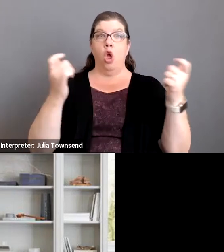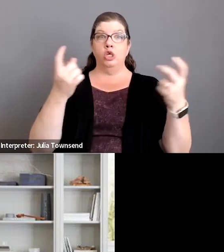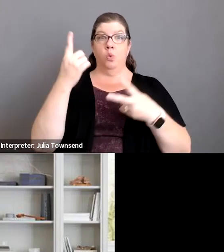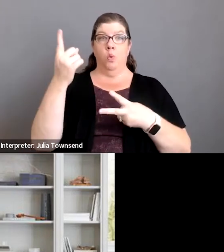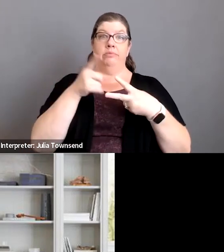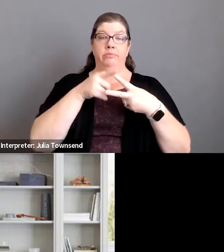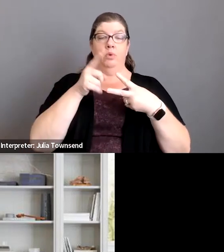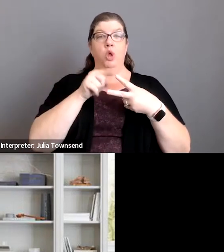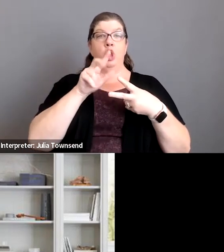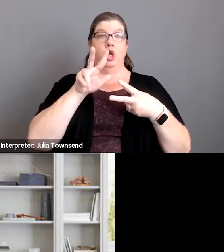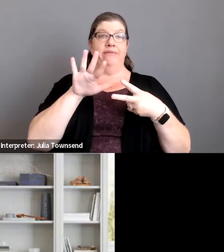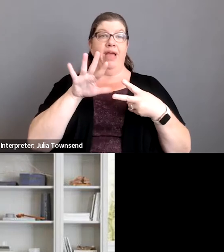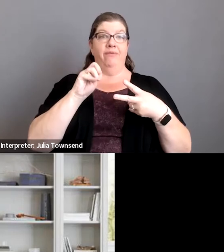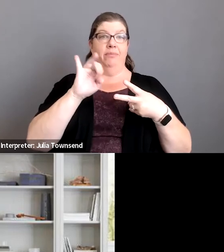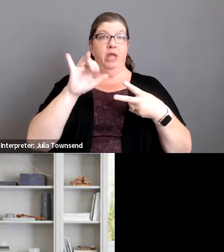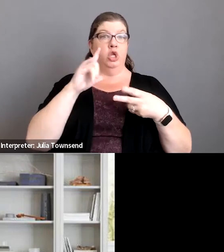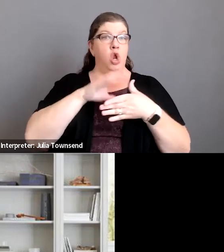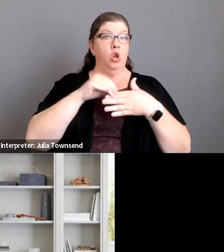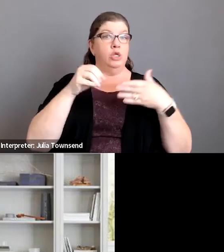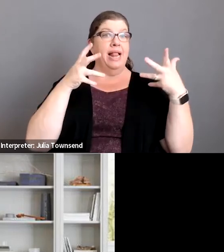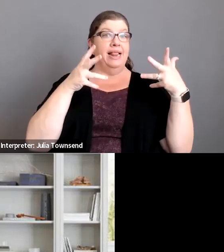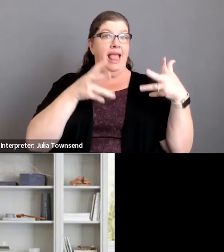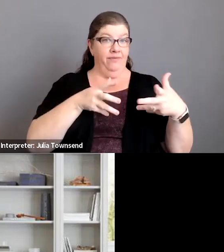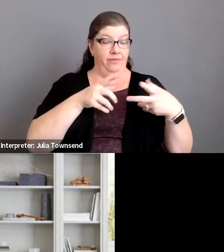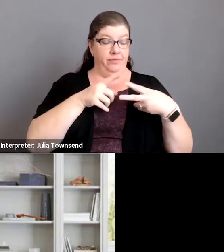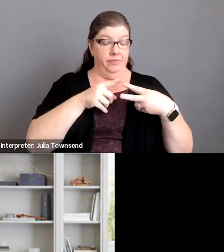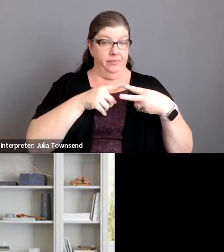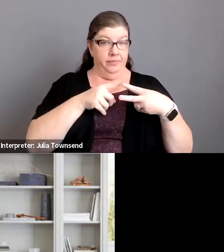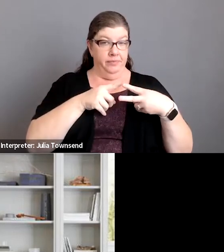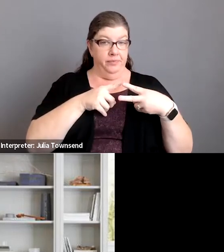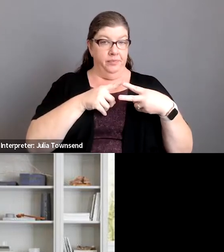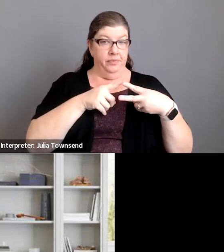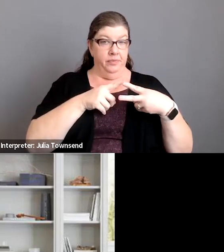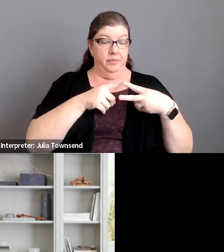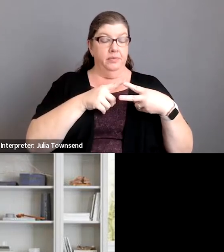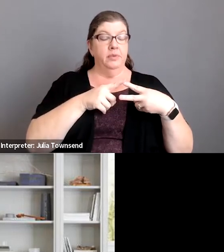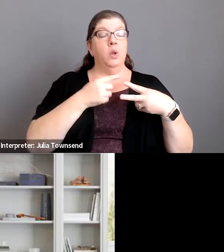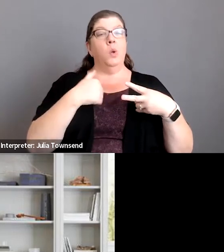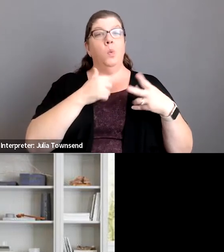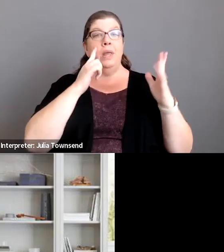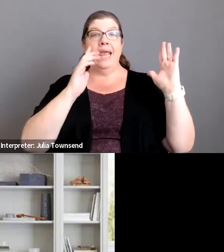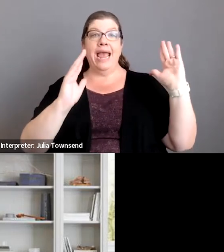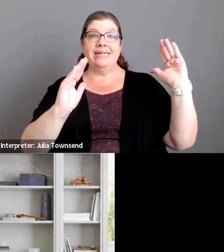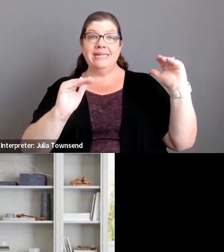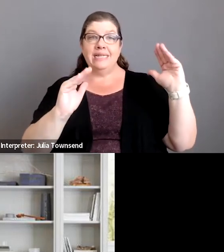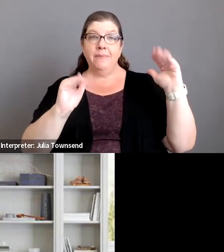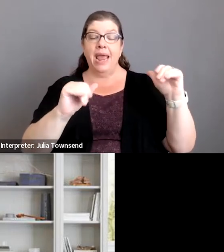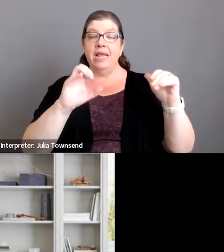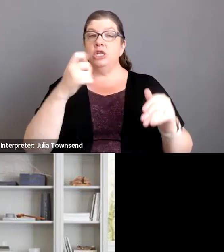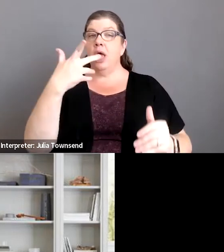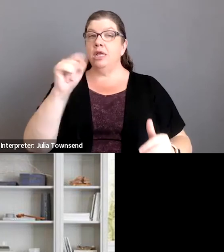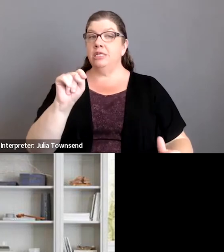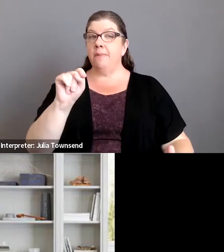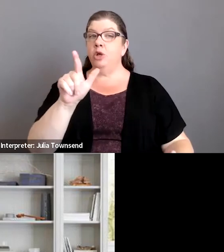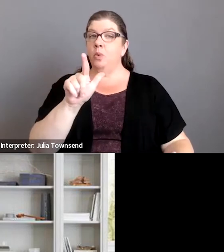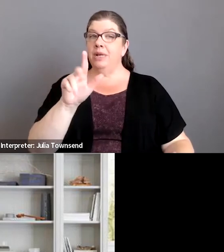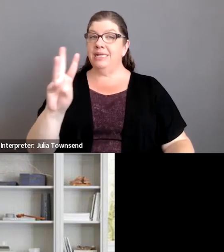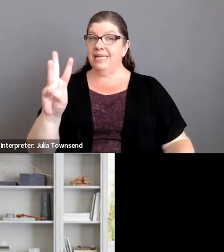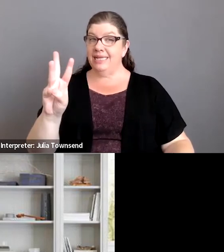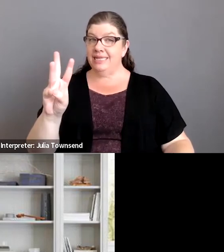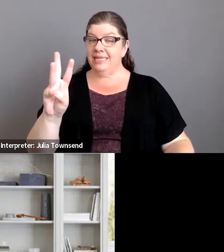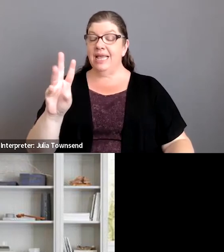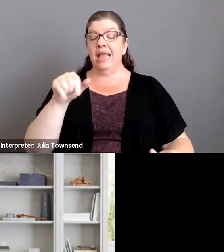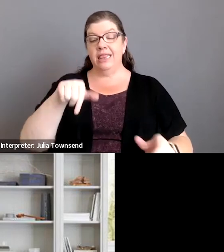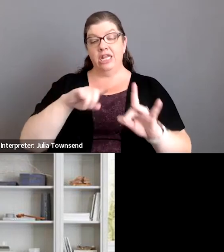that had the 35 million dollars left on it um we anticipate that on september 26th